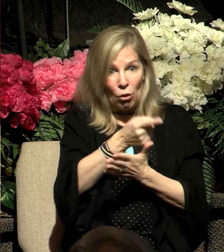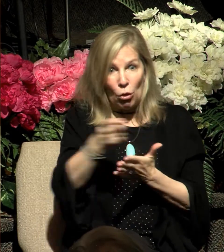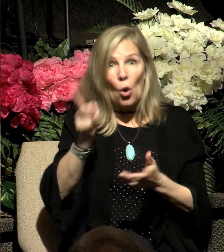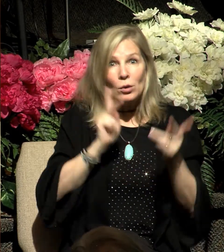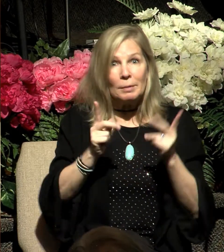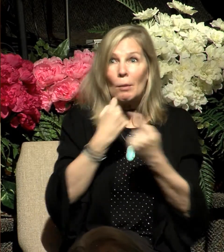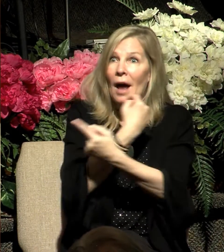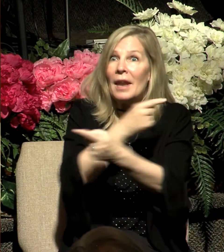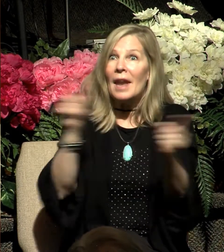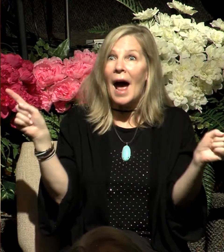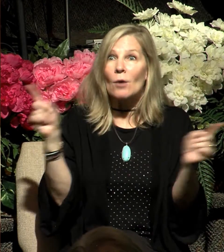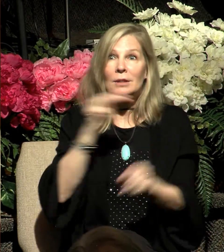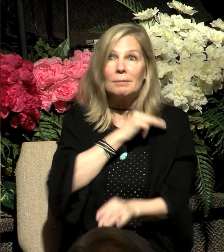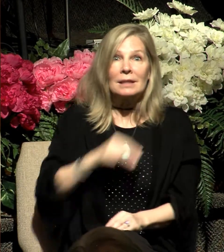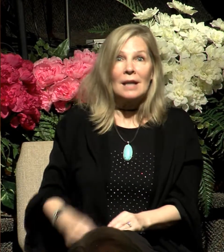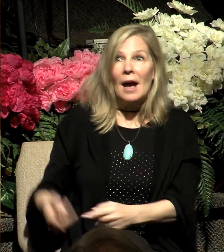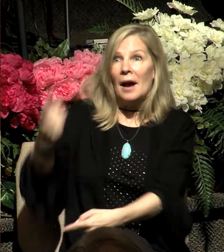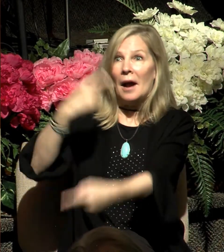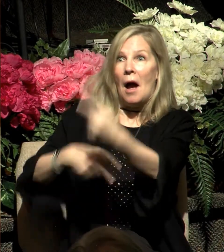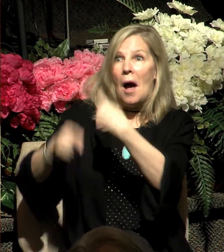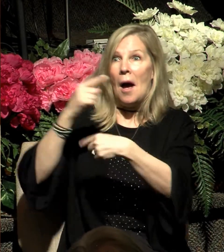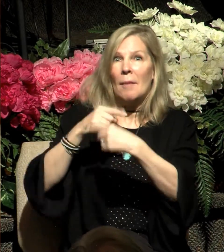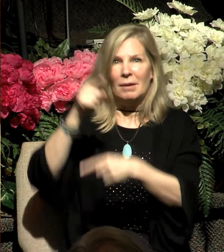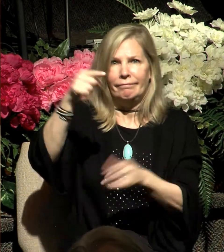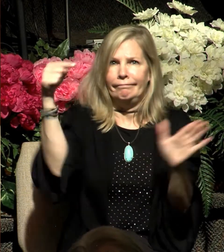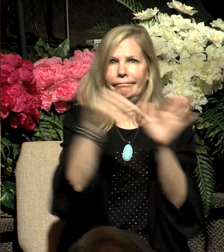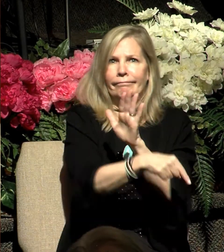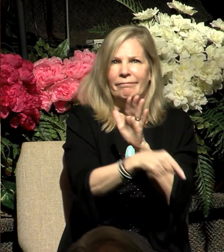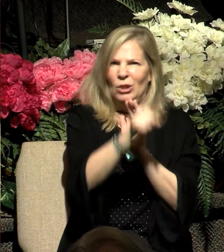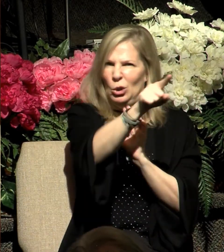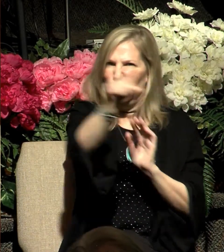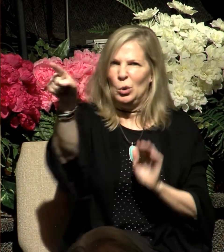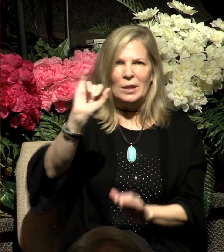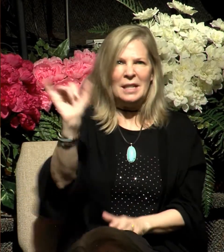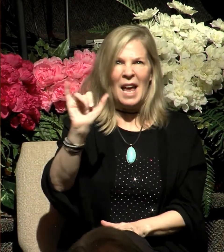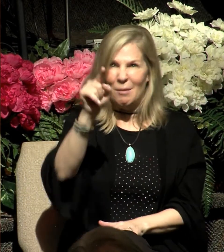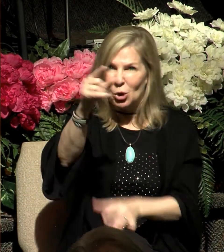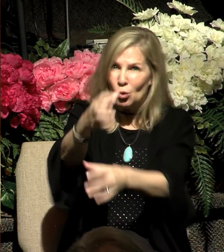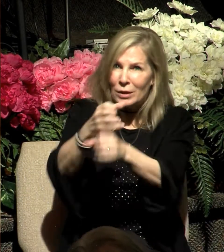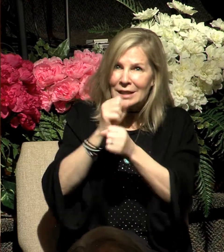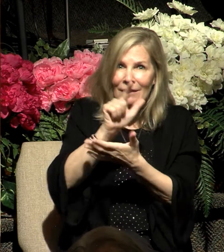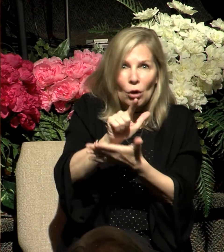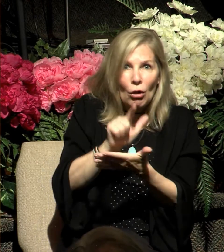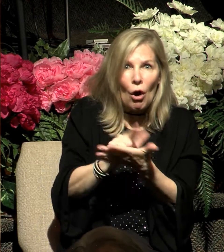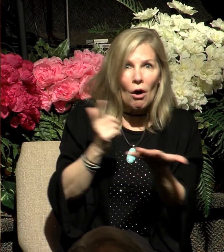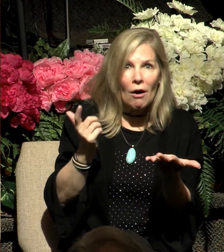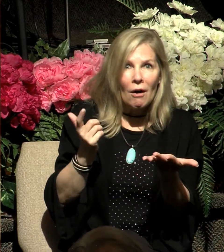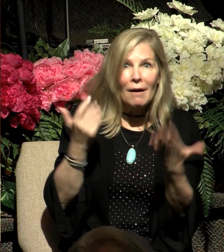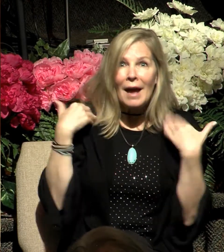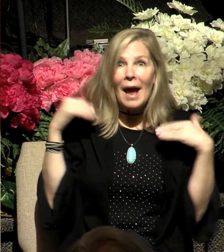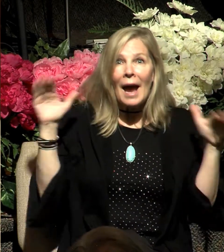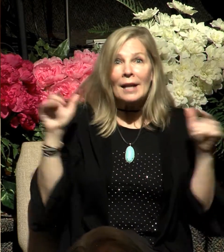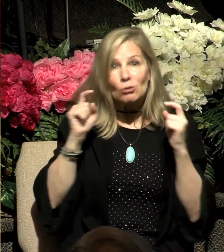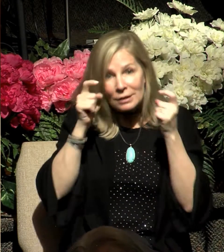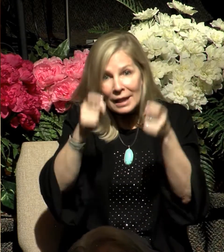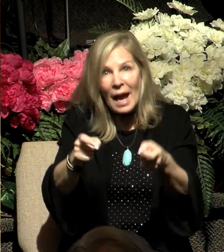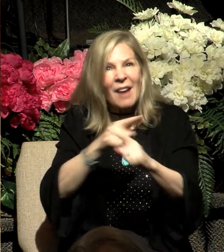betrayers and murderers you have now become. You, who received the law as ordained by angels and yet did not keep it.